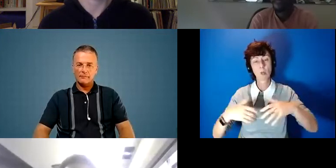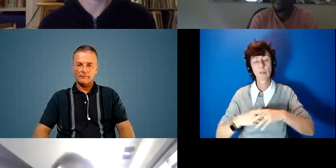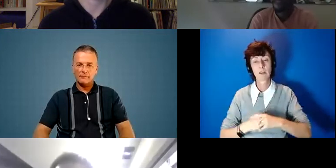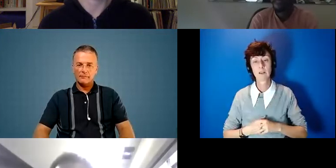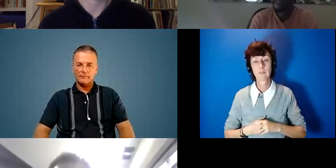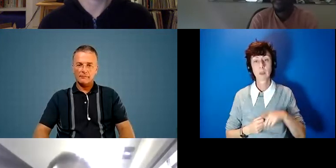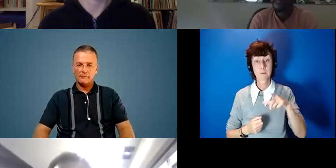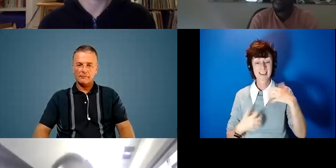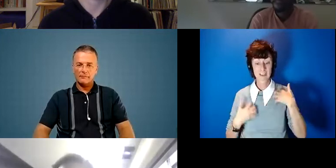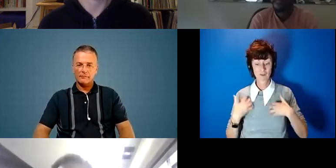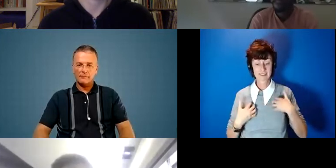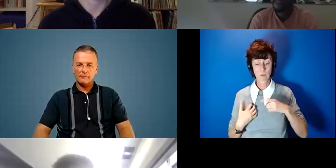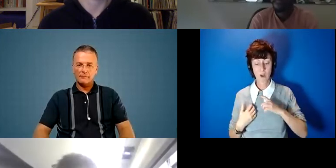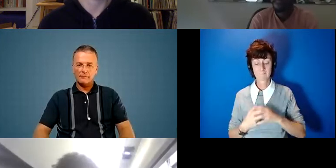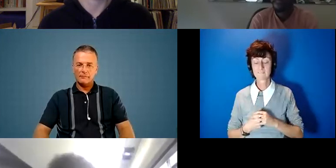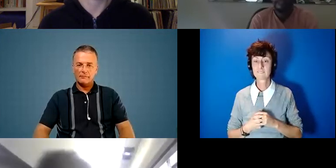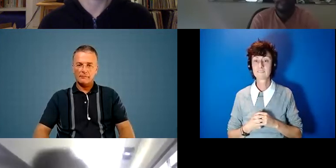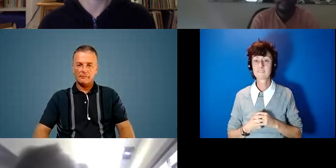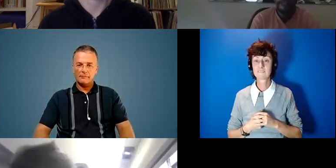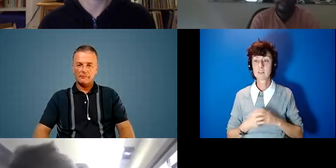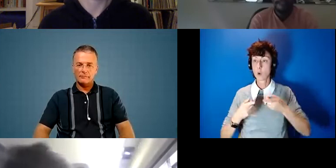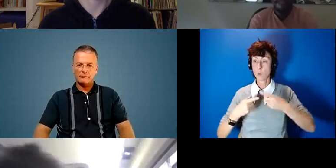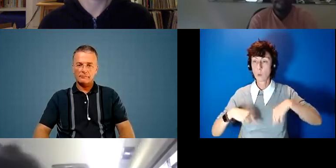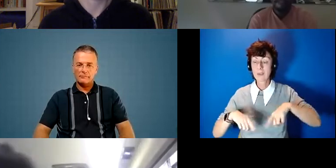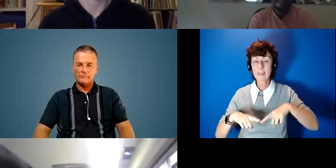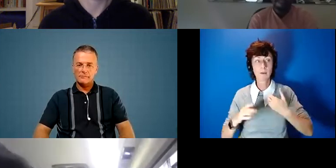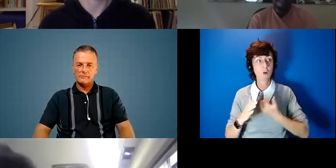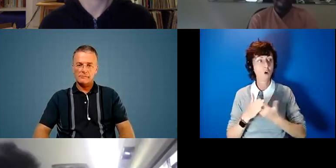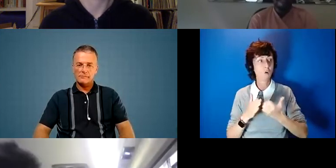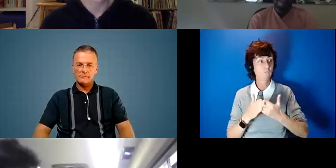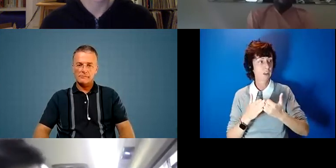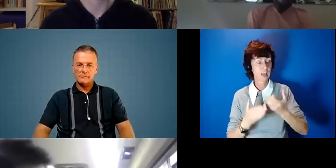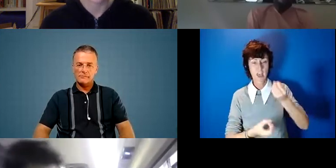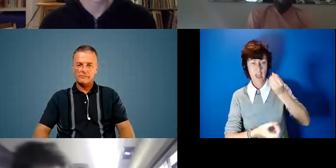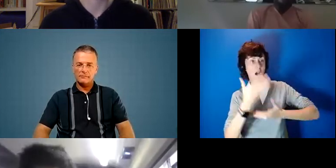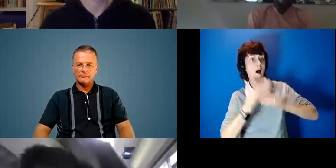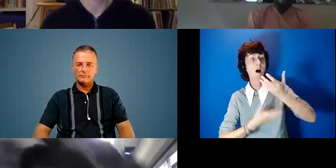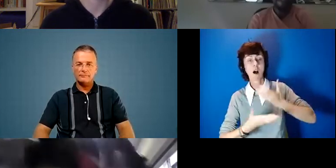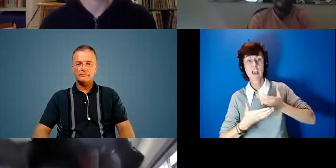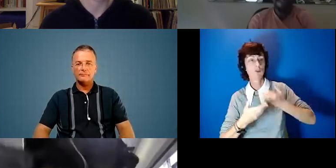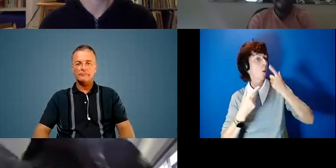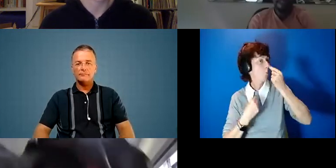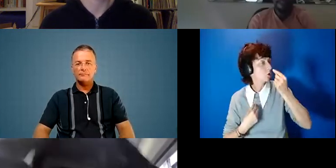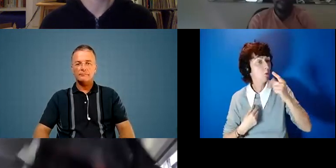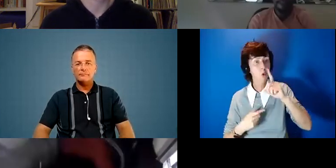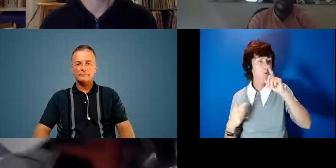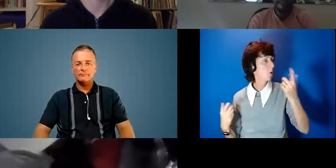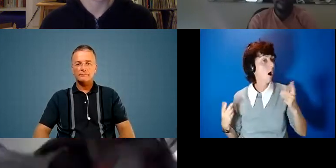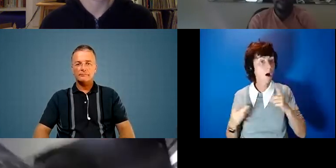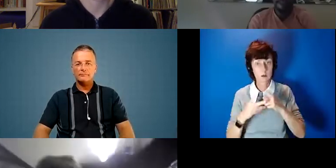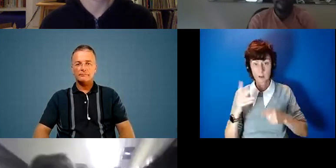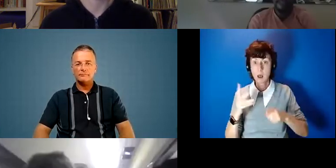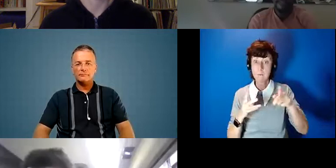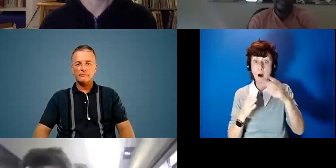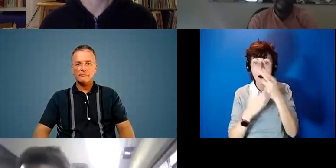what's so interesting is that we are so often told that it's not possible and i think the idea is is that with art and creativity you're able